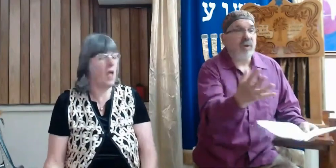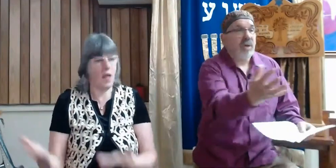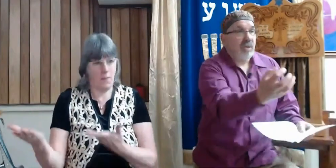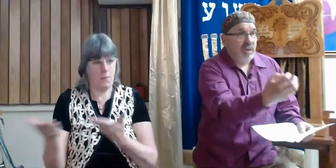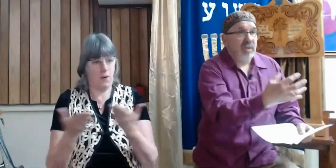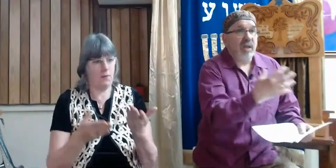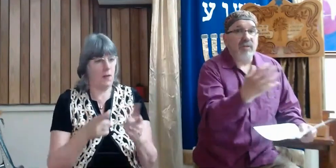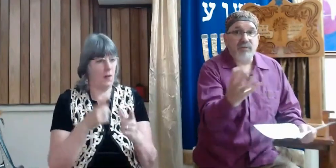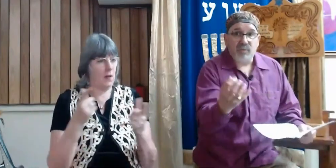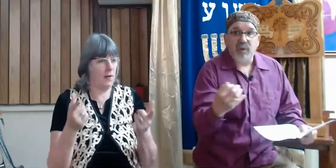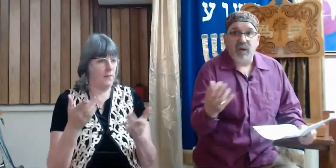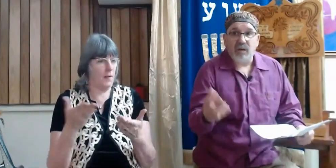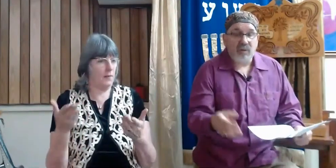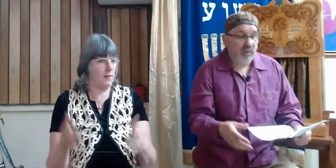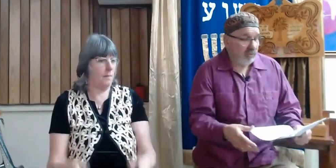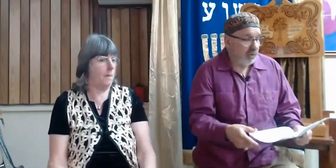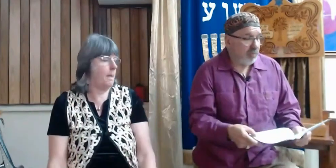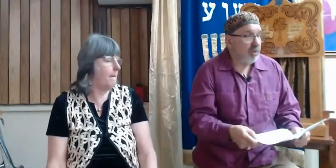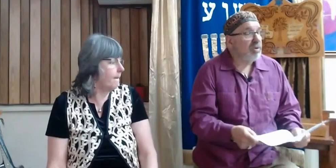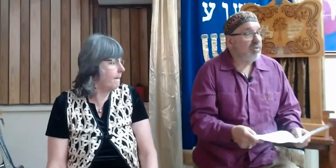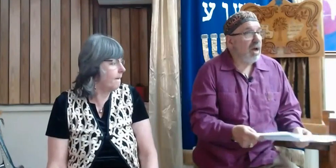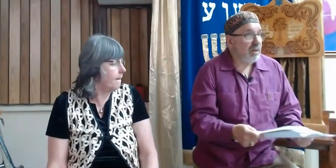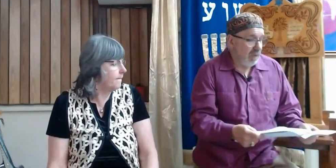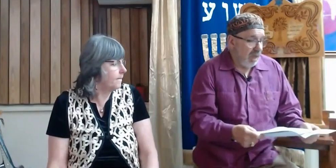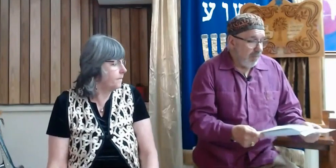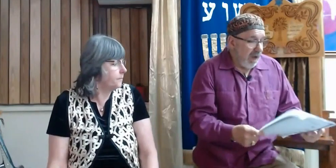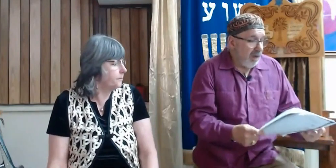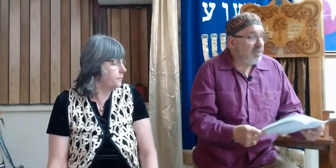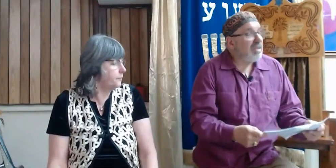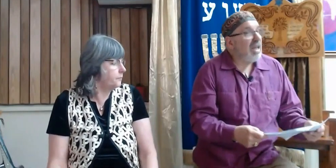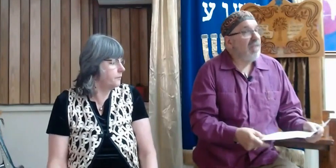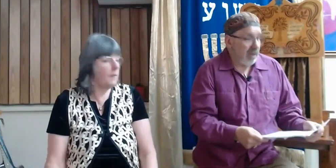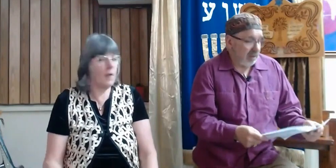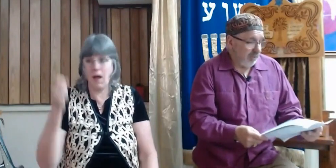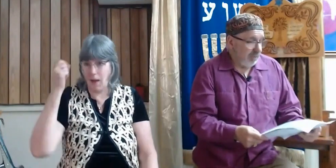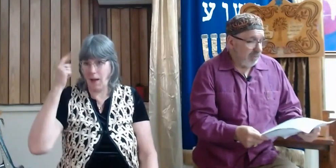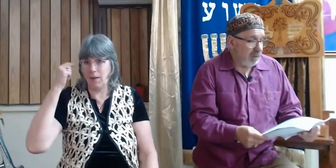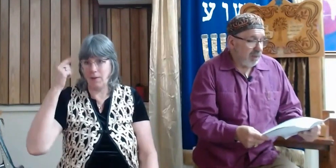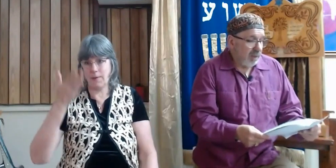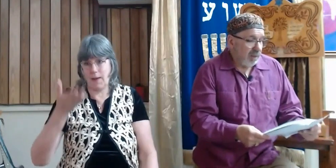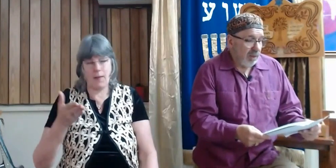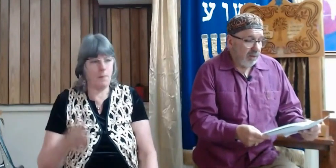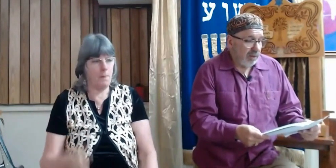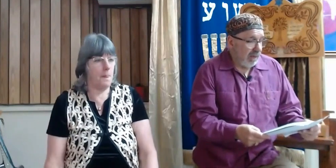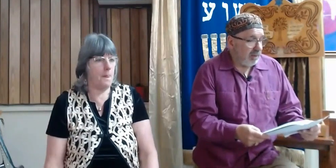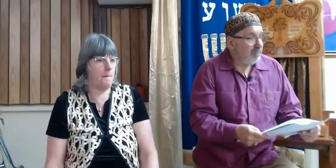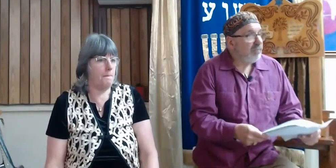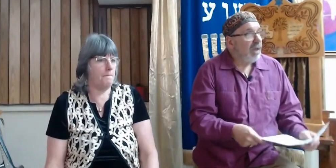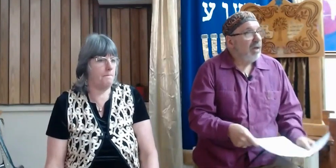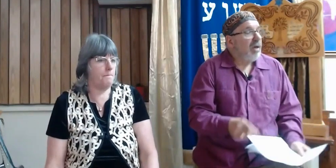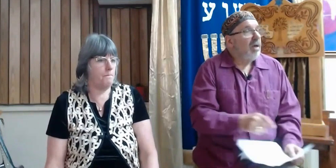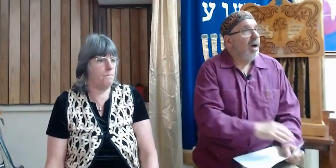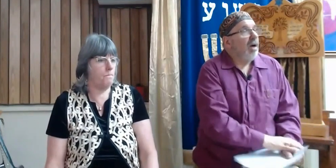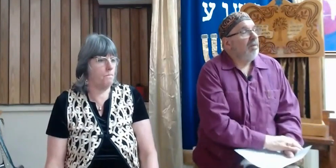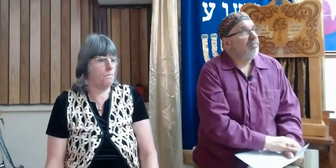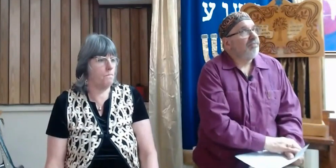lot of this stuff from Jewish writers. I understand that. You know, it's like